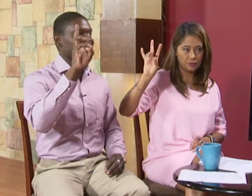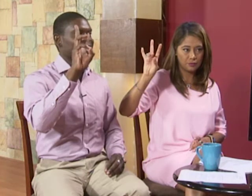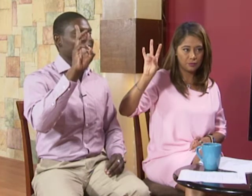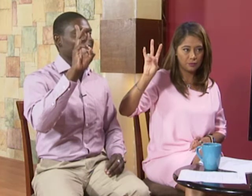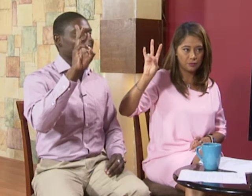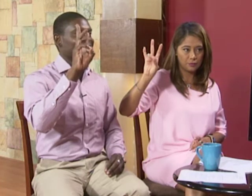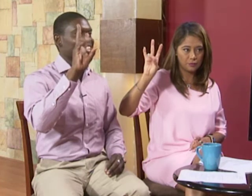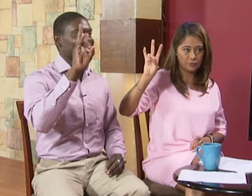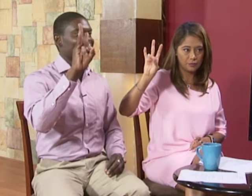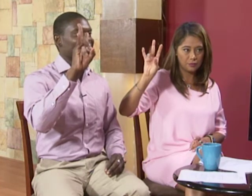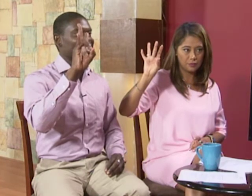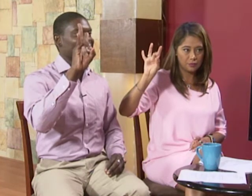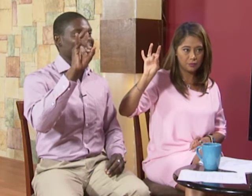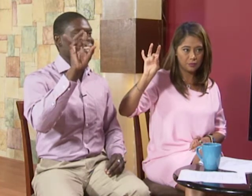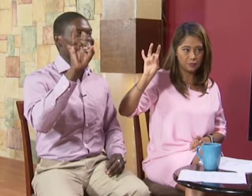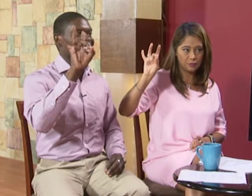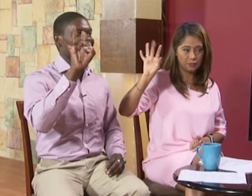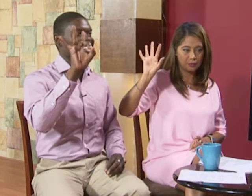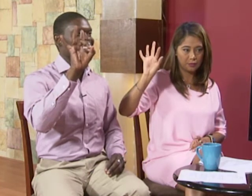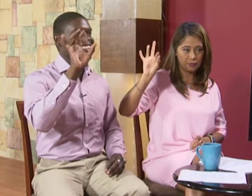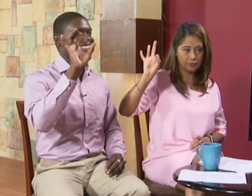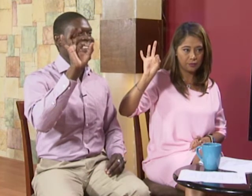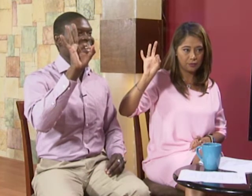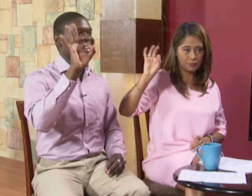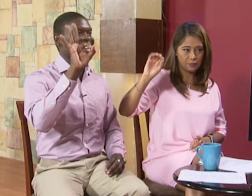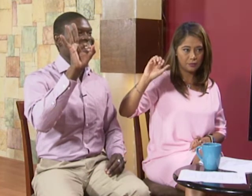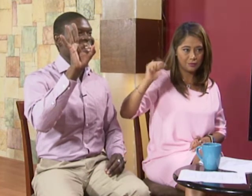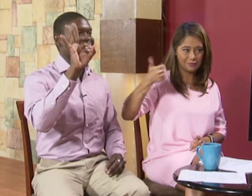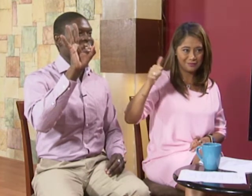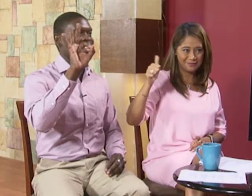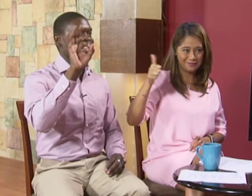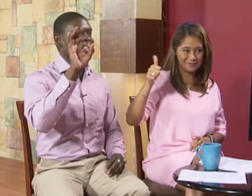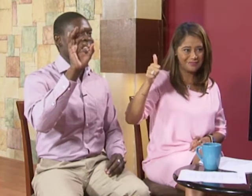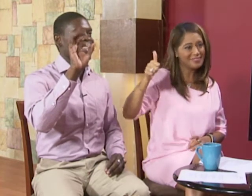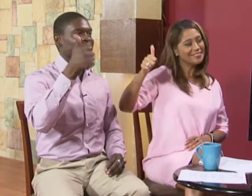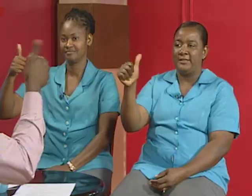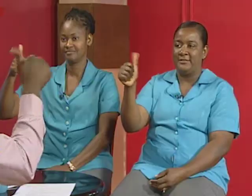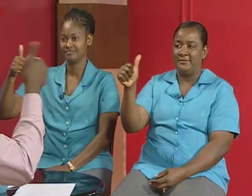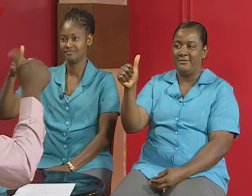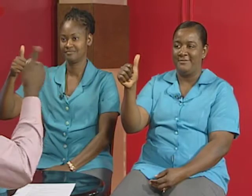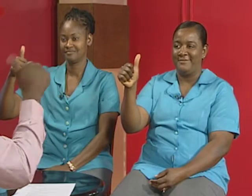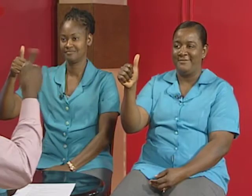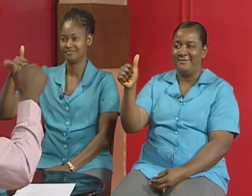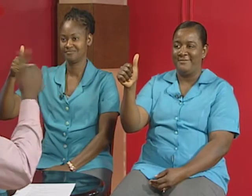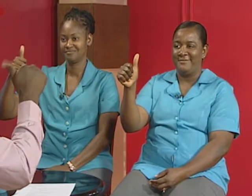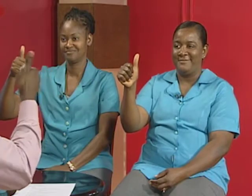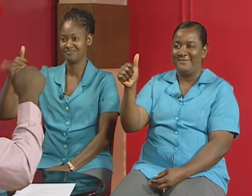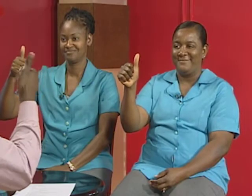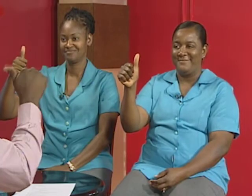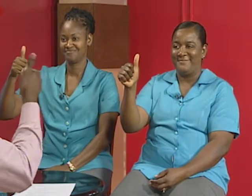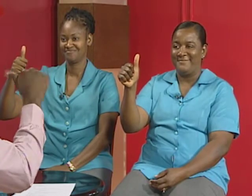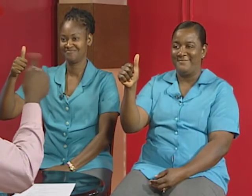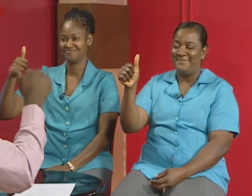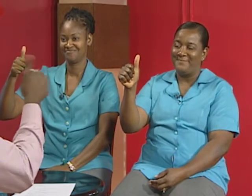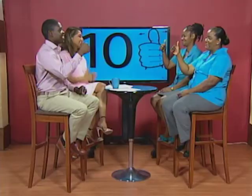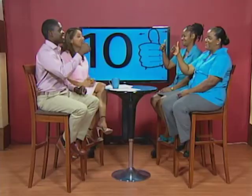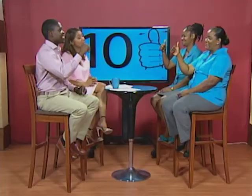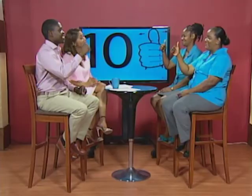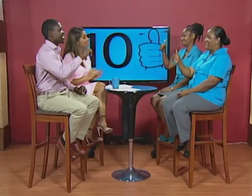seven eight nine nine nine ten ten that one was much